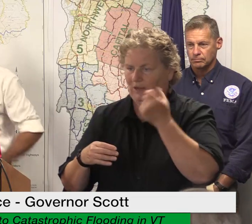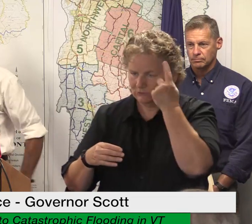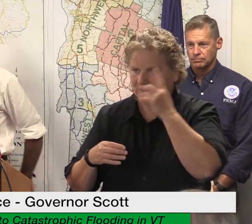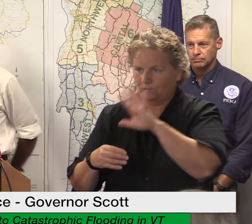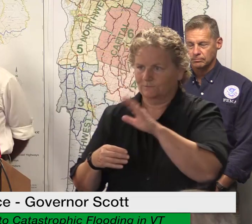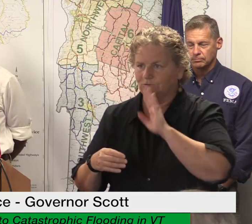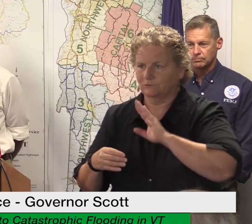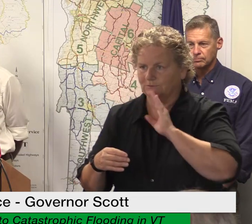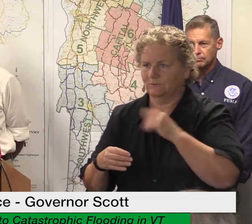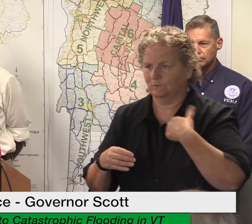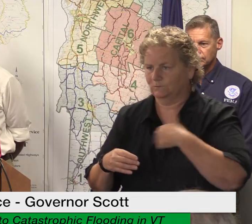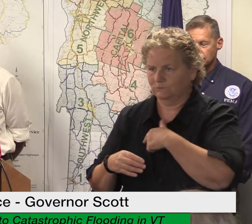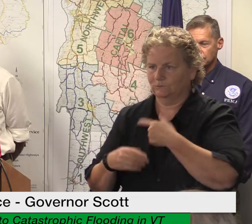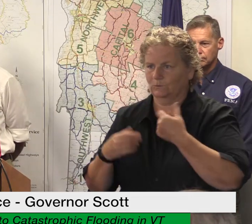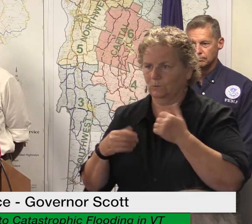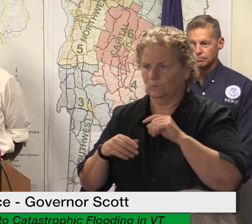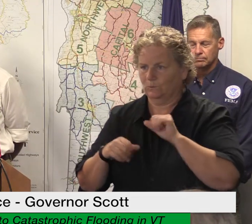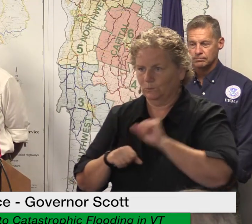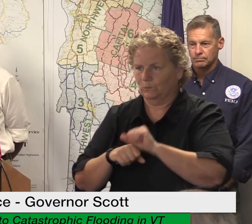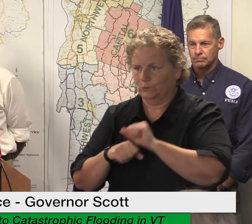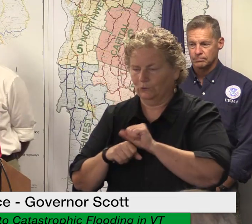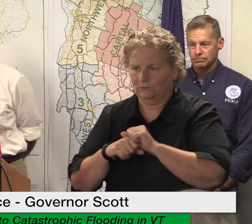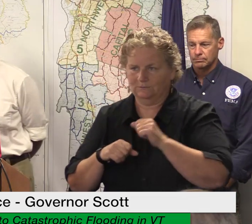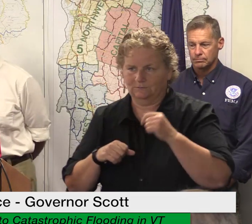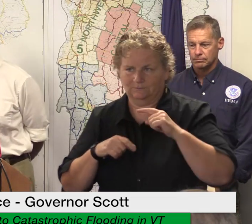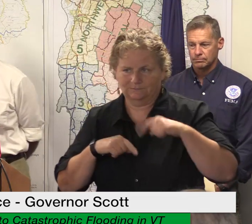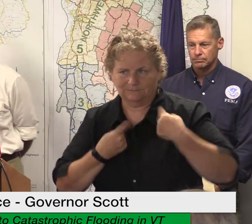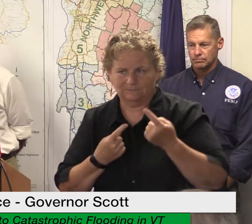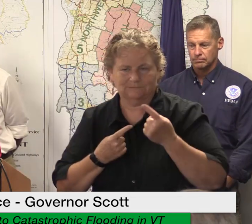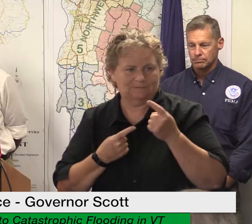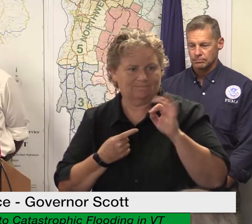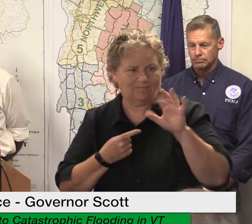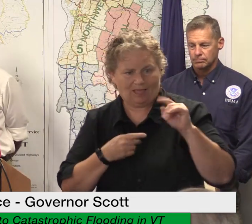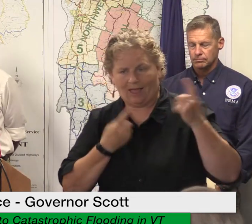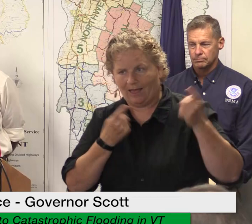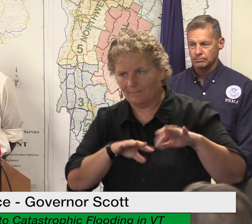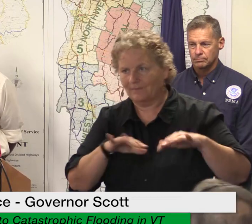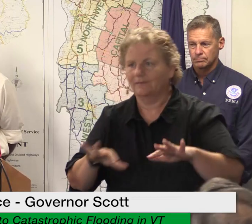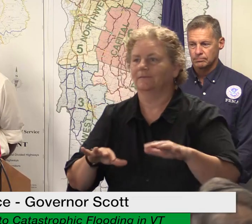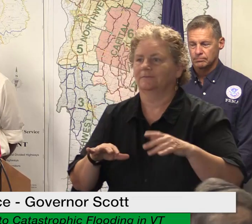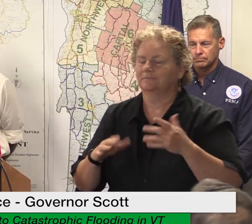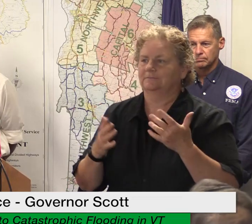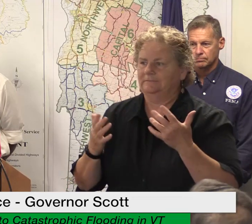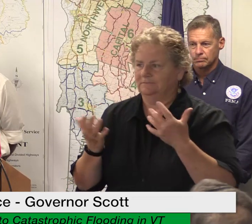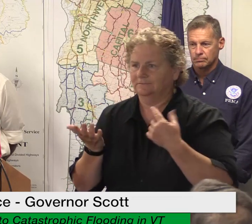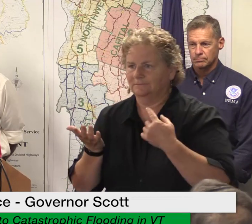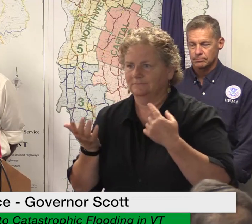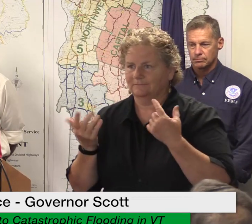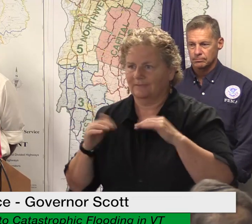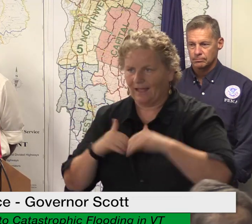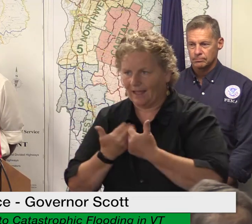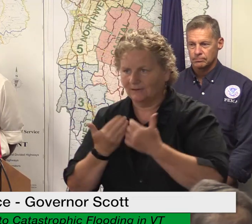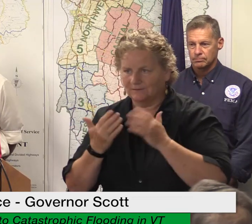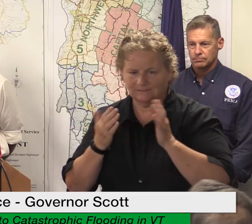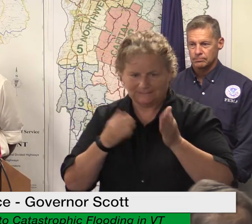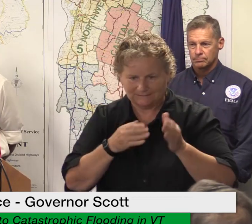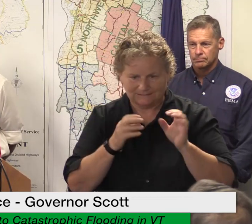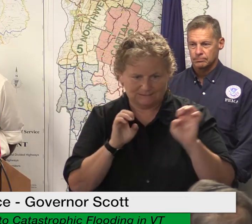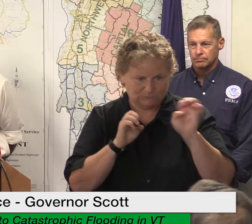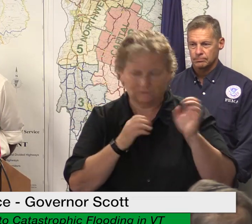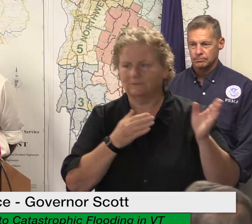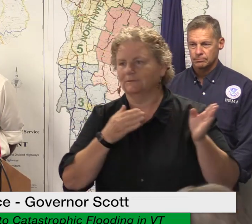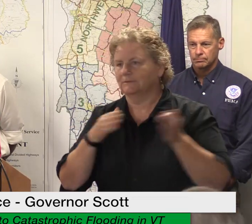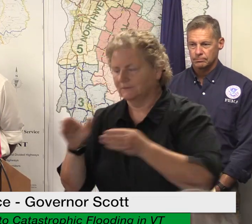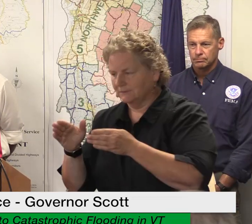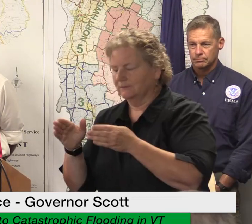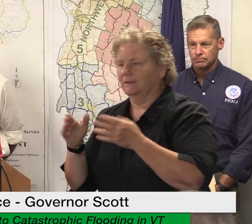scenes since the flooding began working across state agencies to find a way to bring state level relief in the form